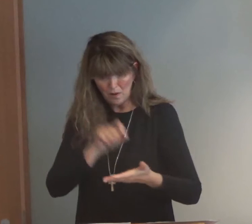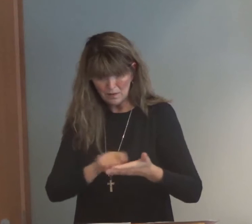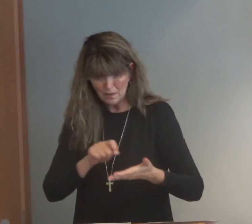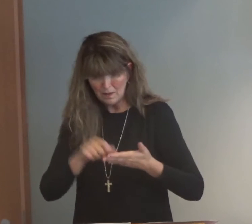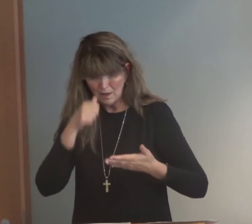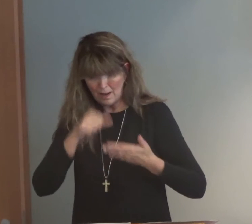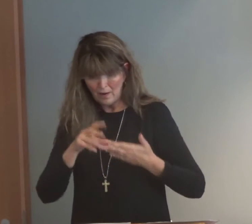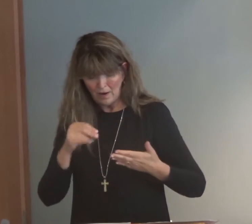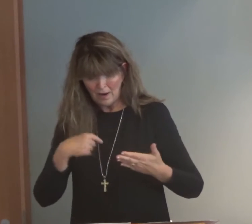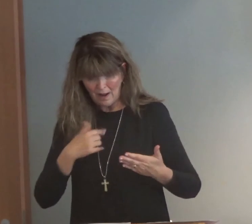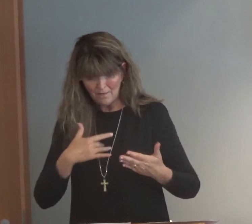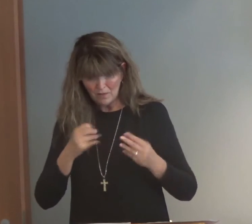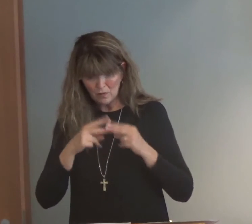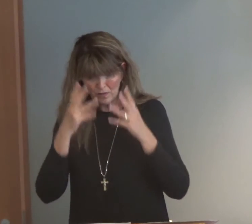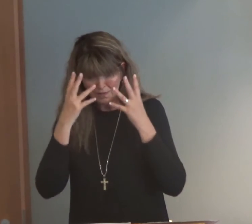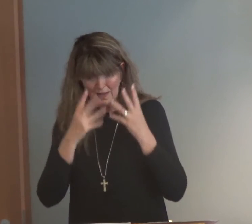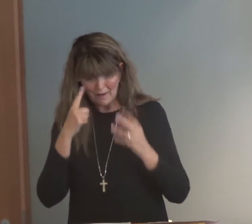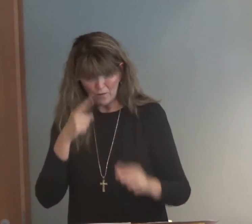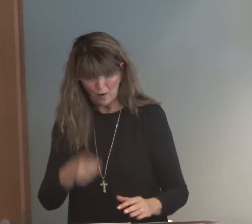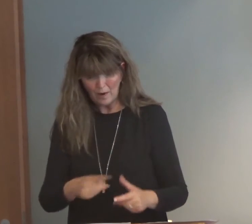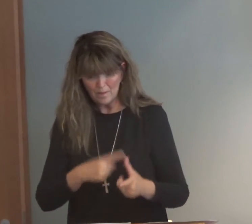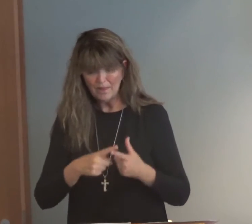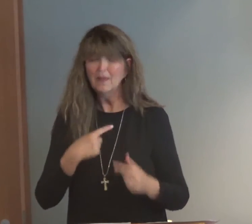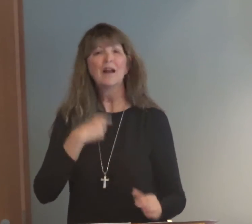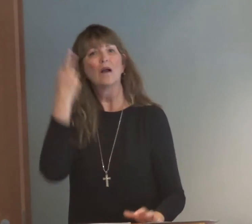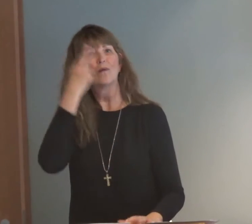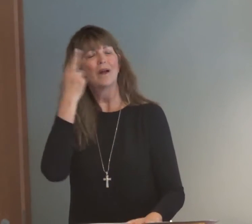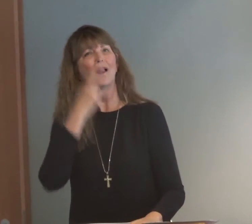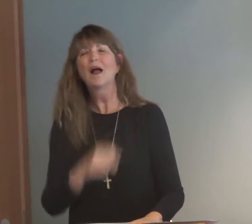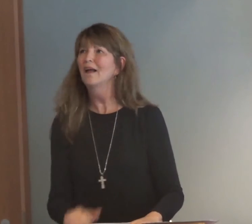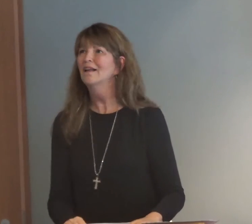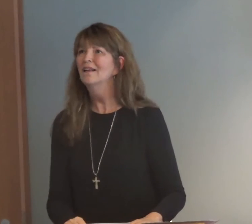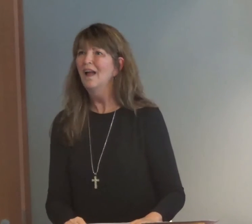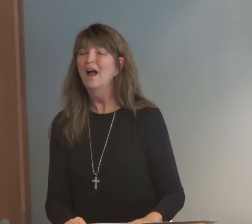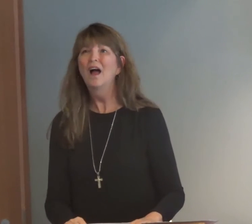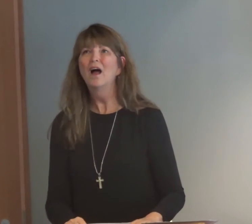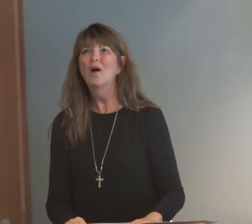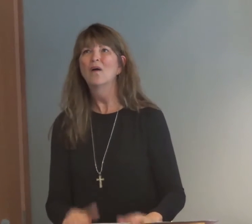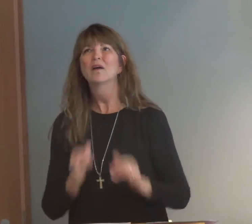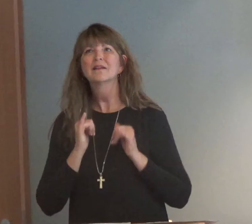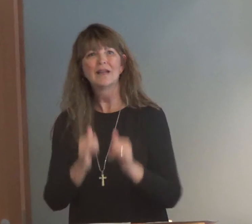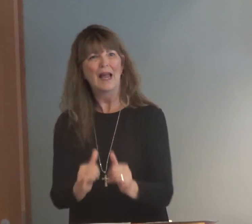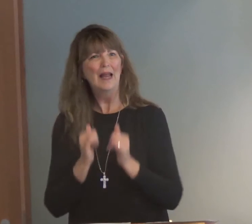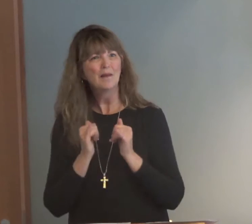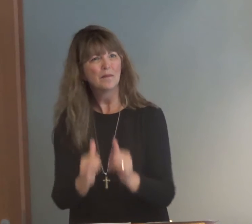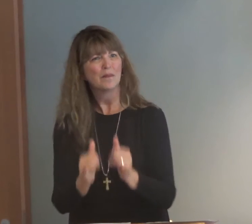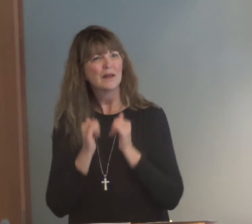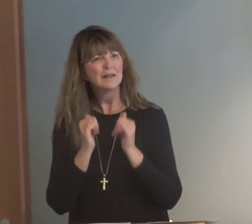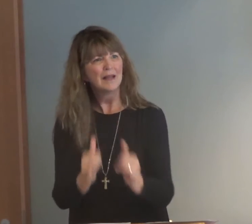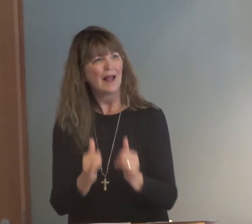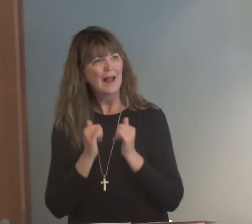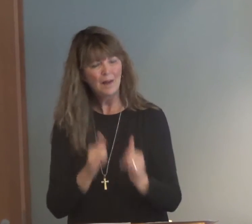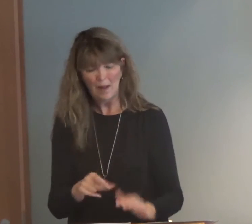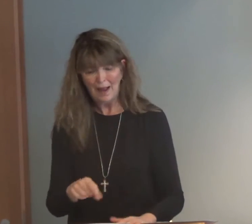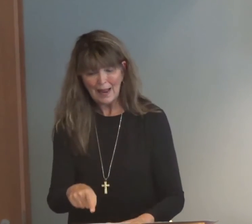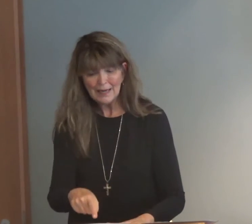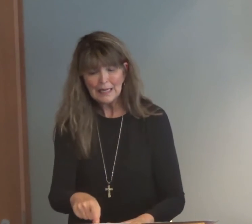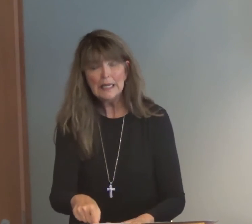You know, as we read what Paul wrote, I just get really sad for him, but then I also realize that he and I are exactly the